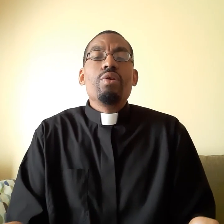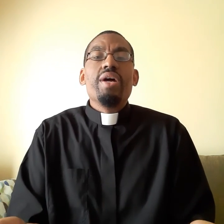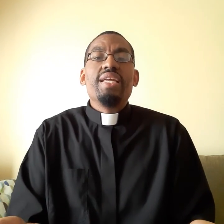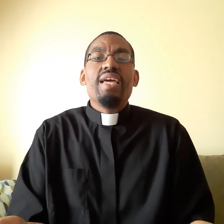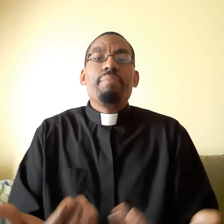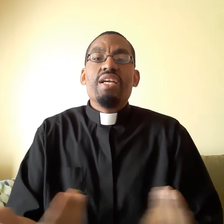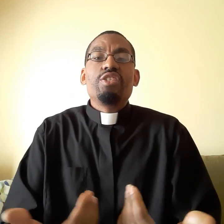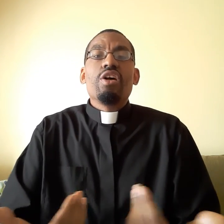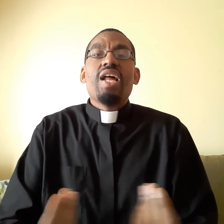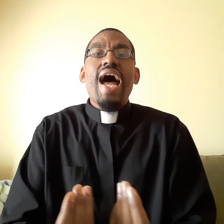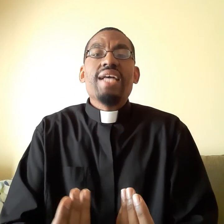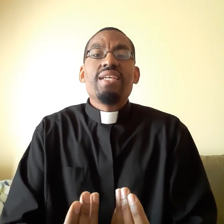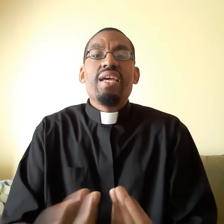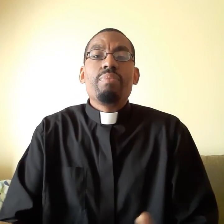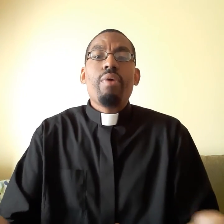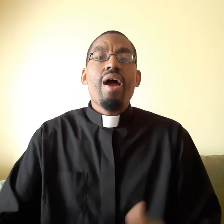you anything because you're not asking in prayer